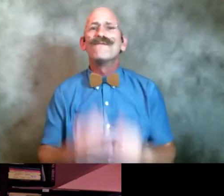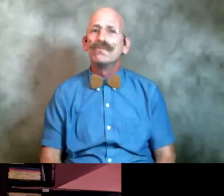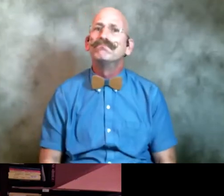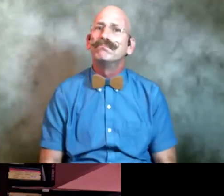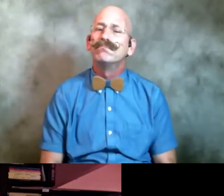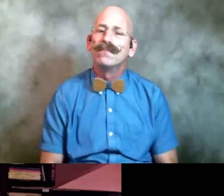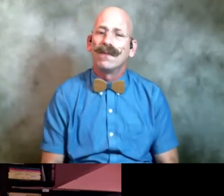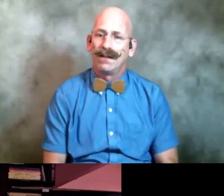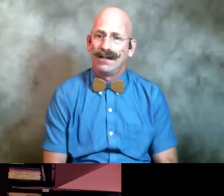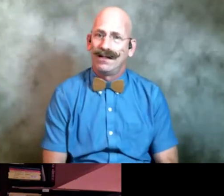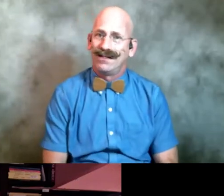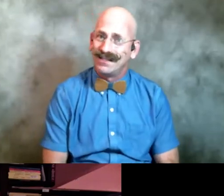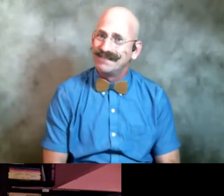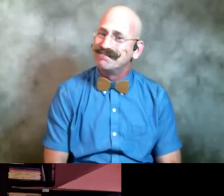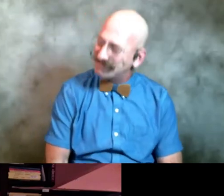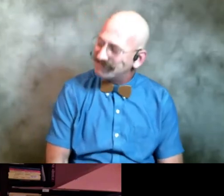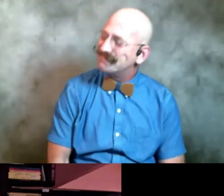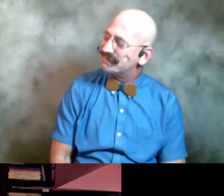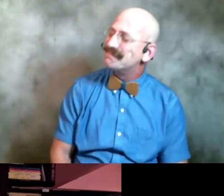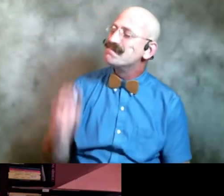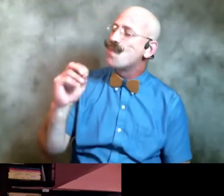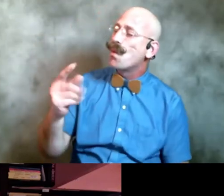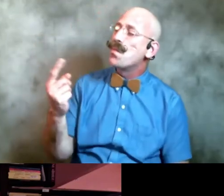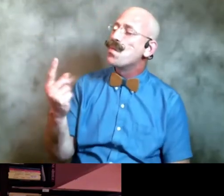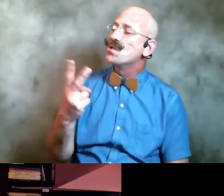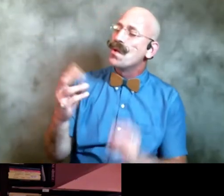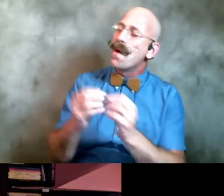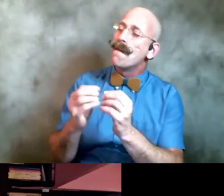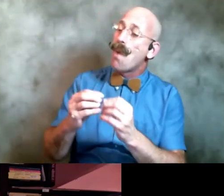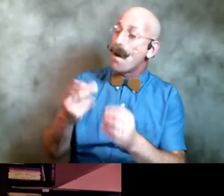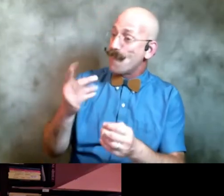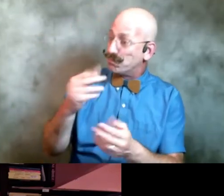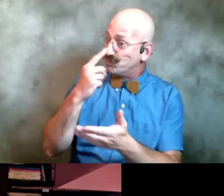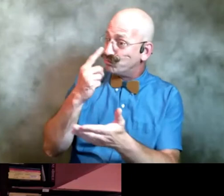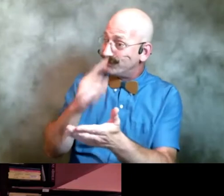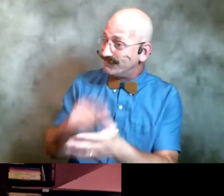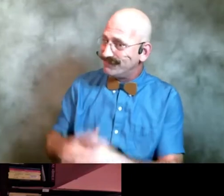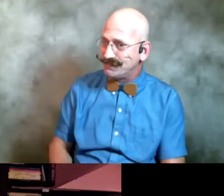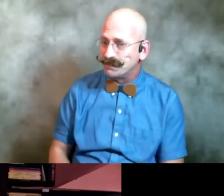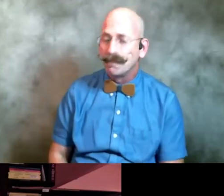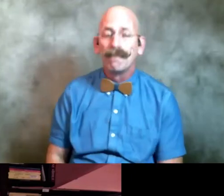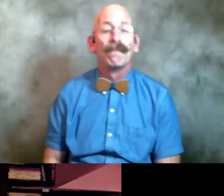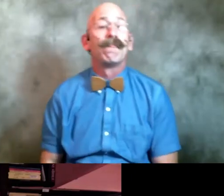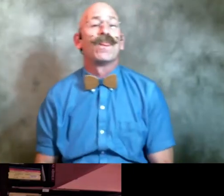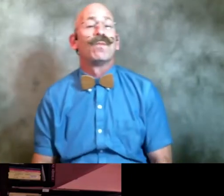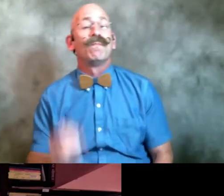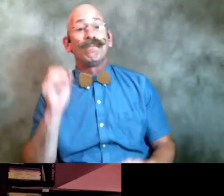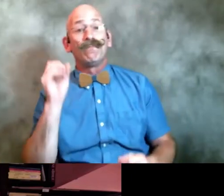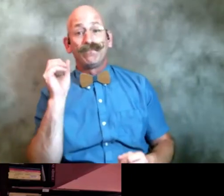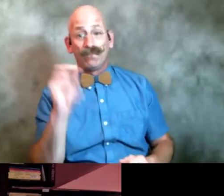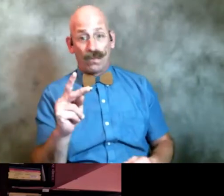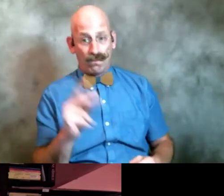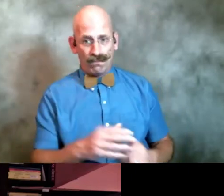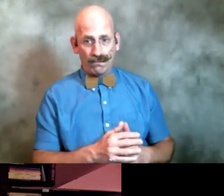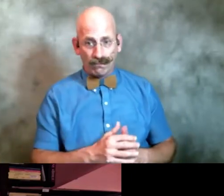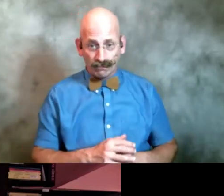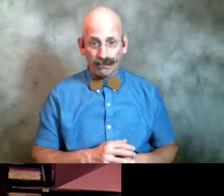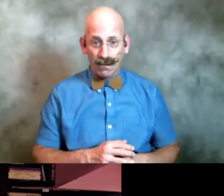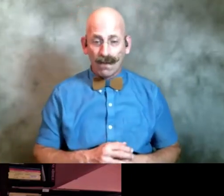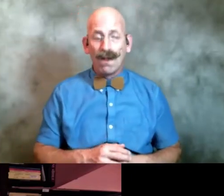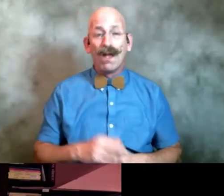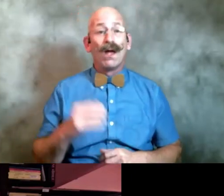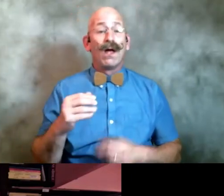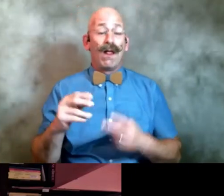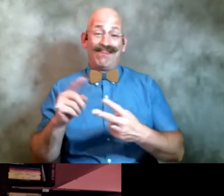okay well give us a couple more poems give us two more all right so these are the ones that won the fancy